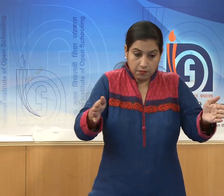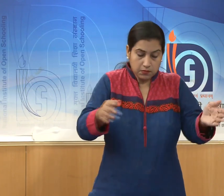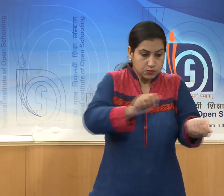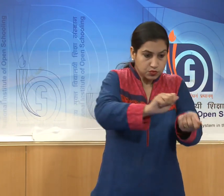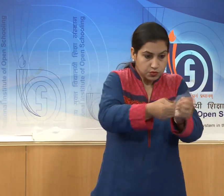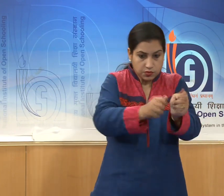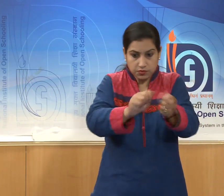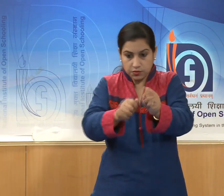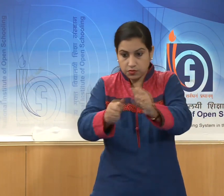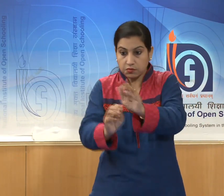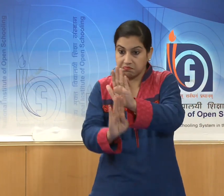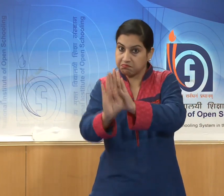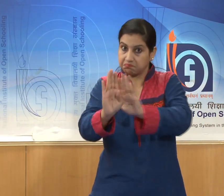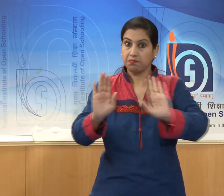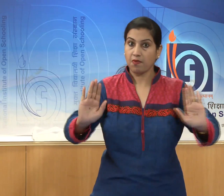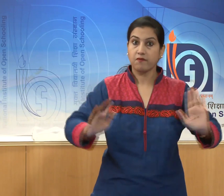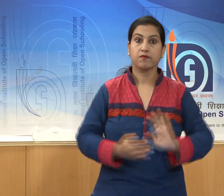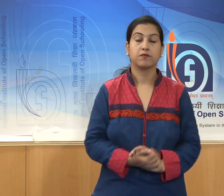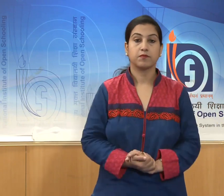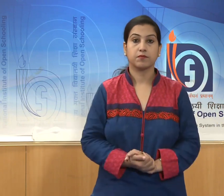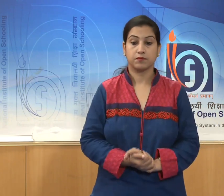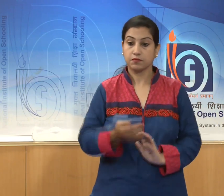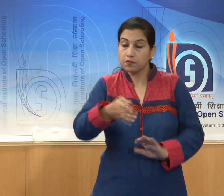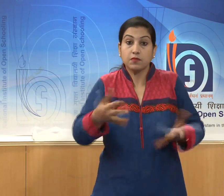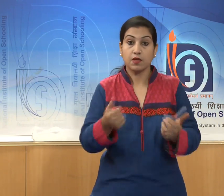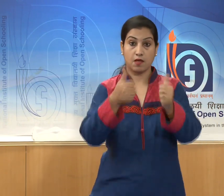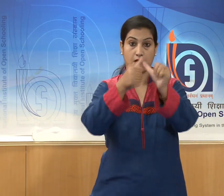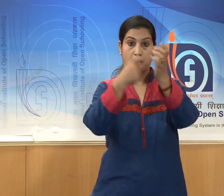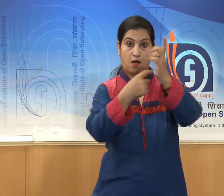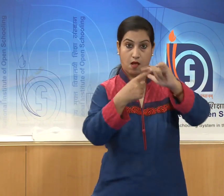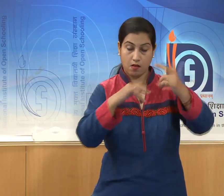in arts and crops.